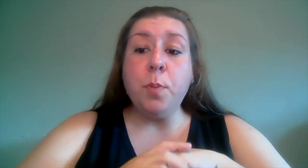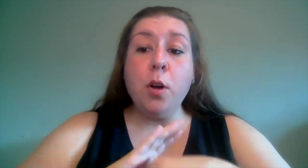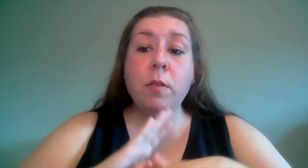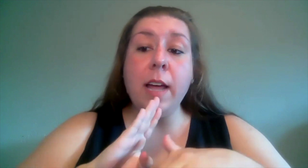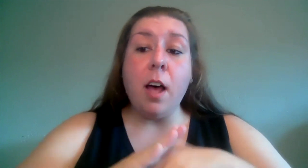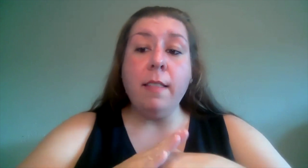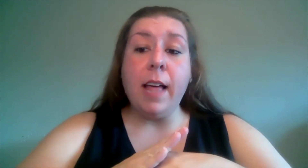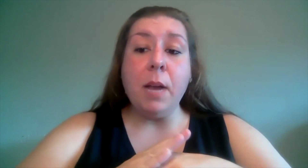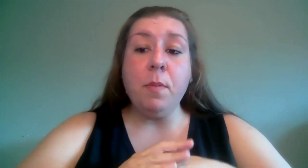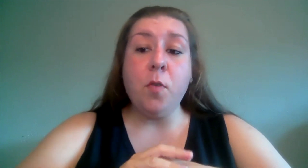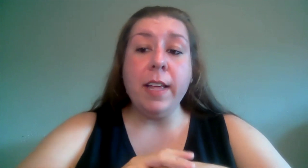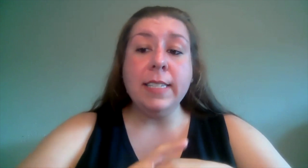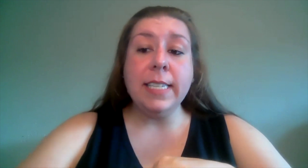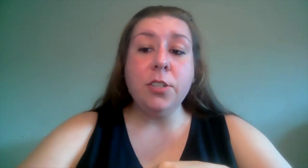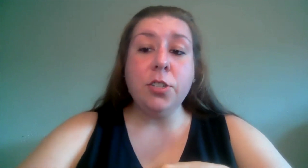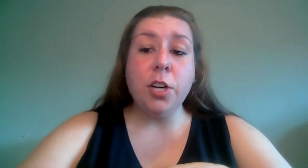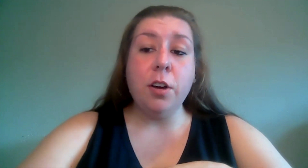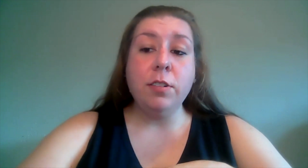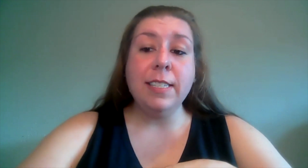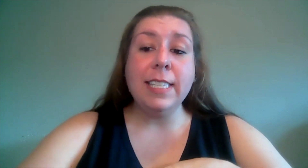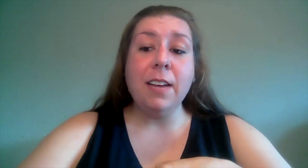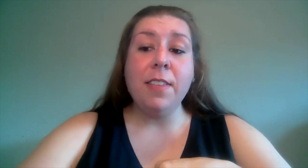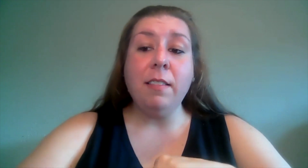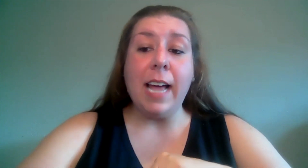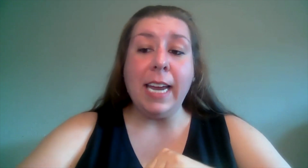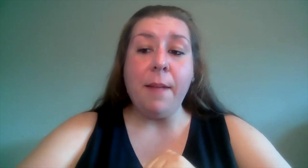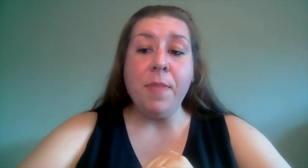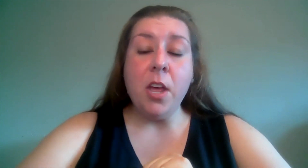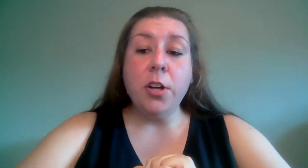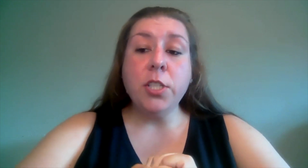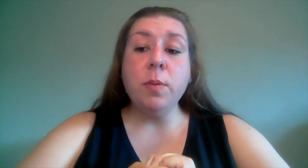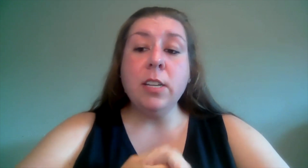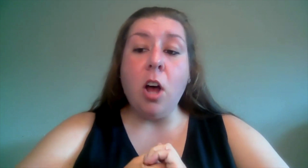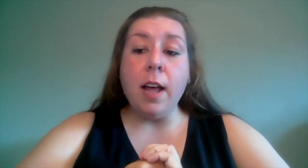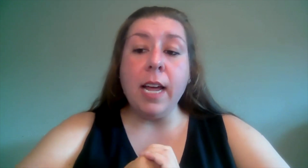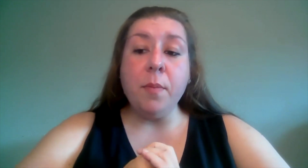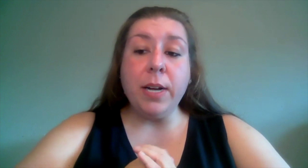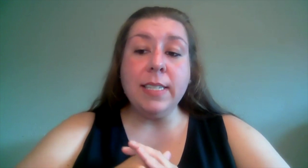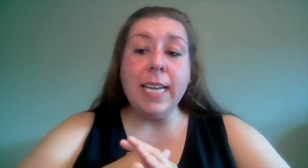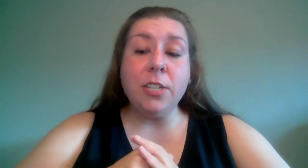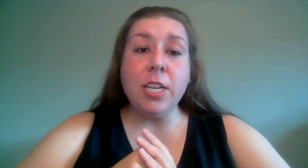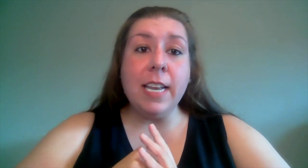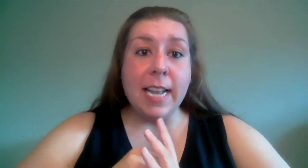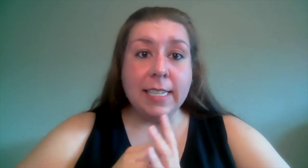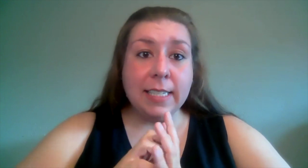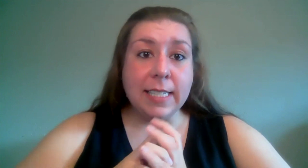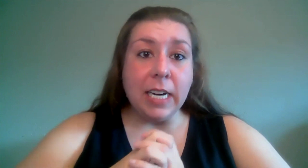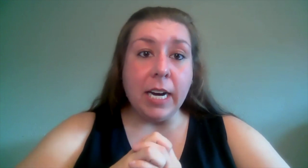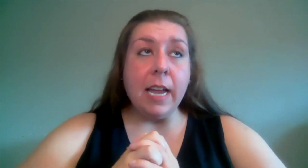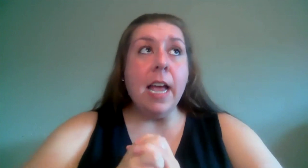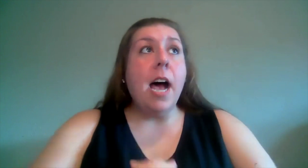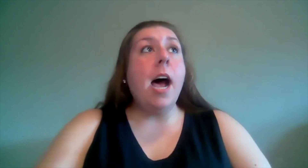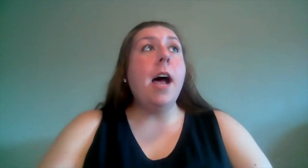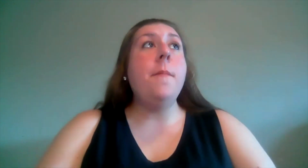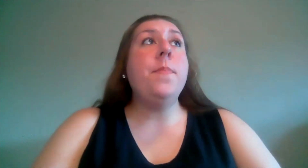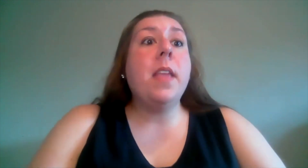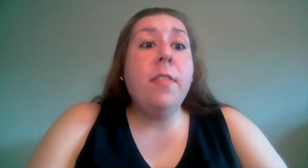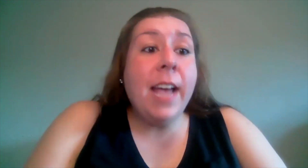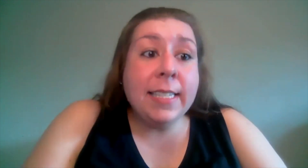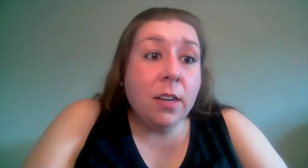poke around online before they see a show to see if they'll like it so is an online presentation necessary um that's